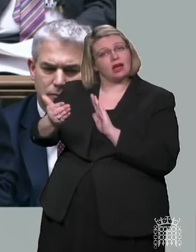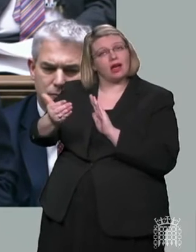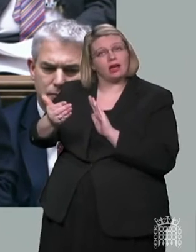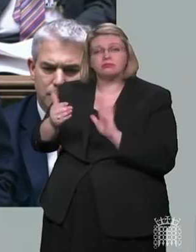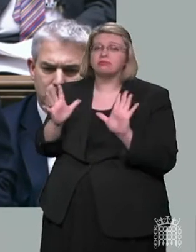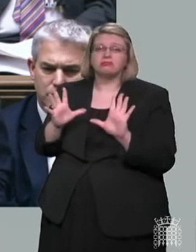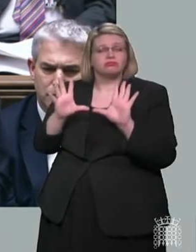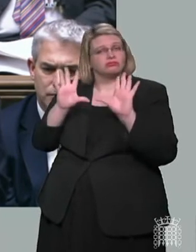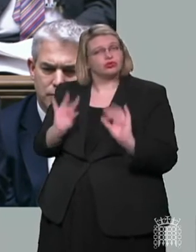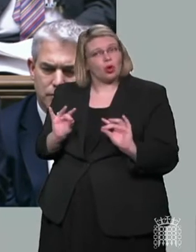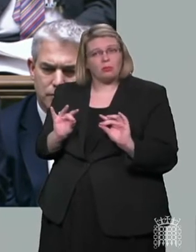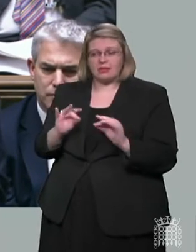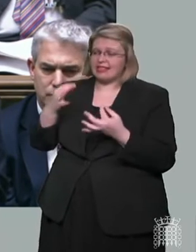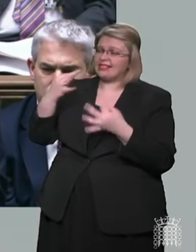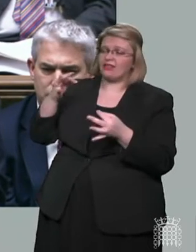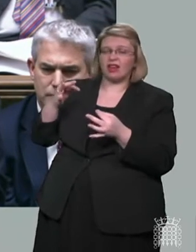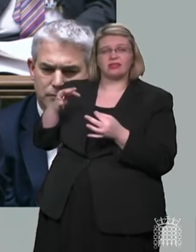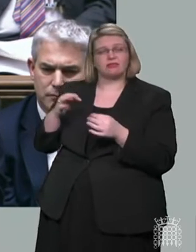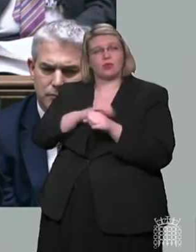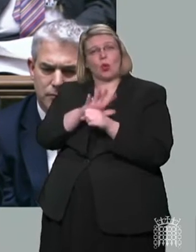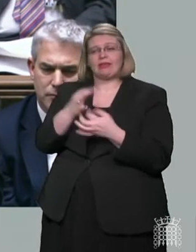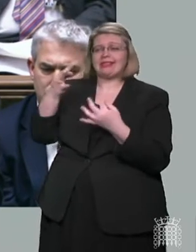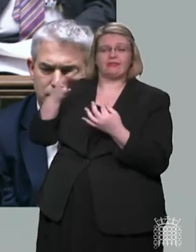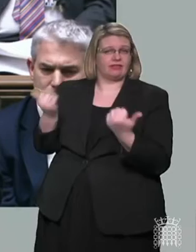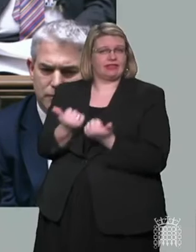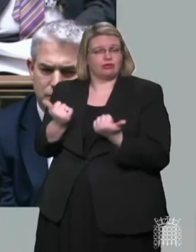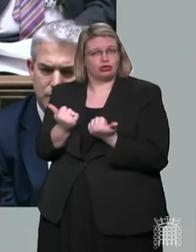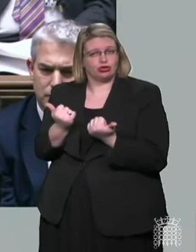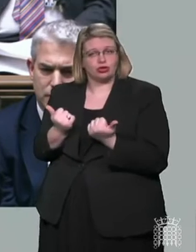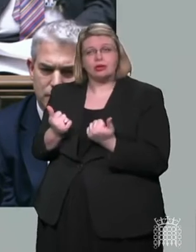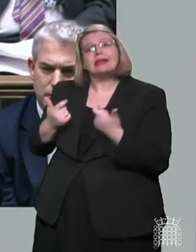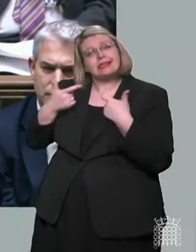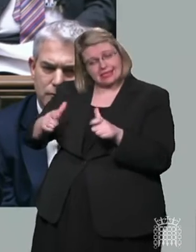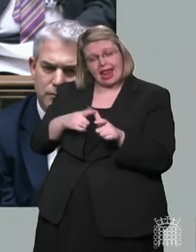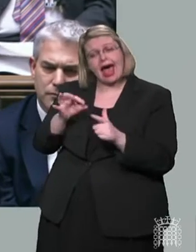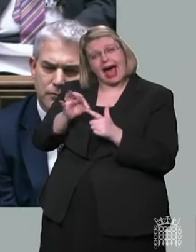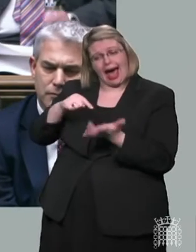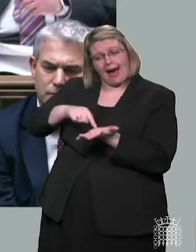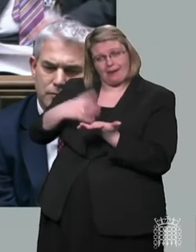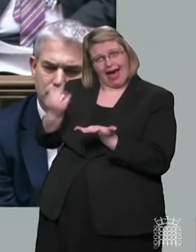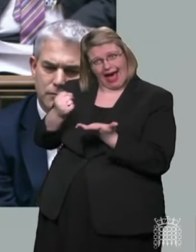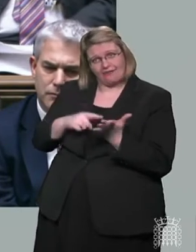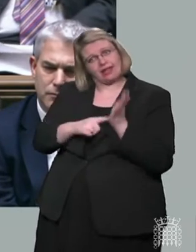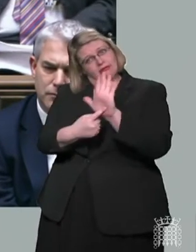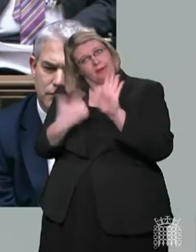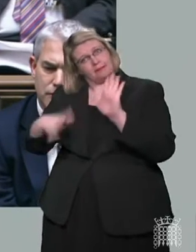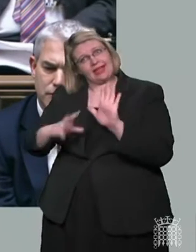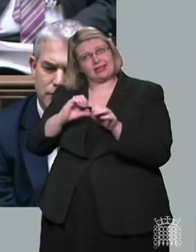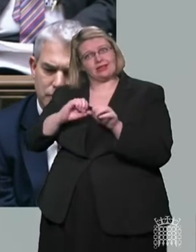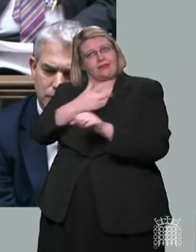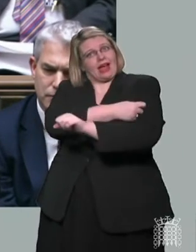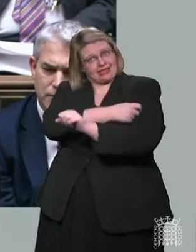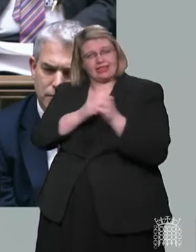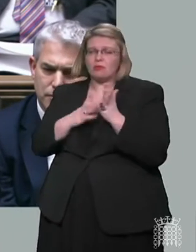COVID status certification, although the NHS app will continue to allow people to indicate their vaccination status